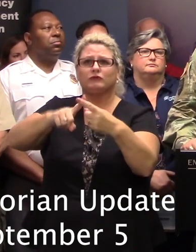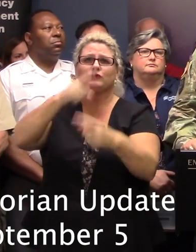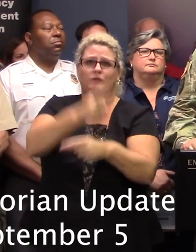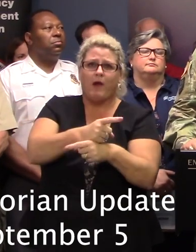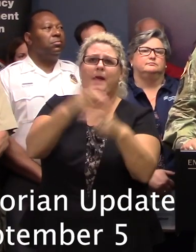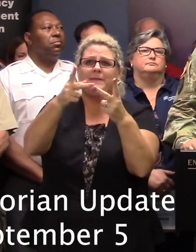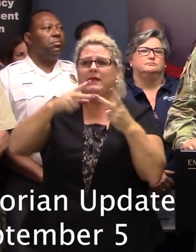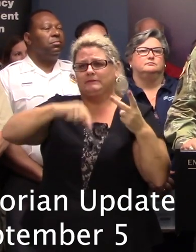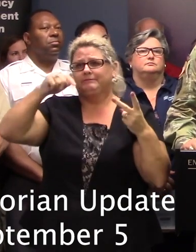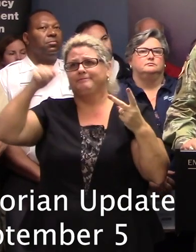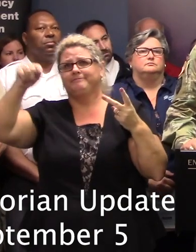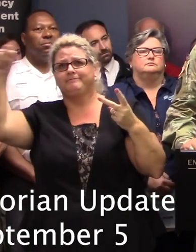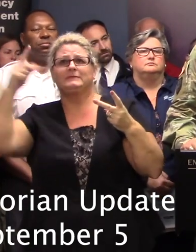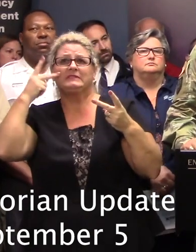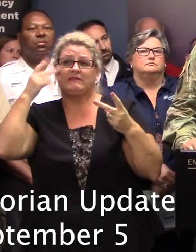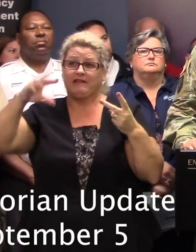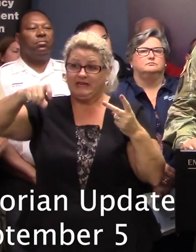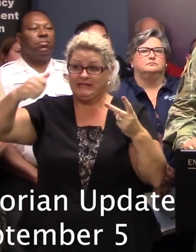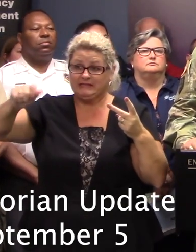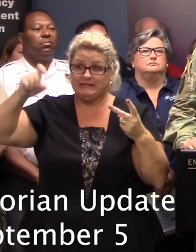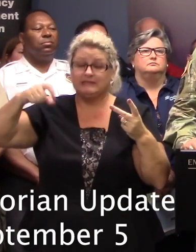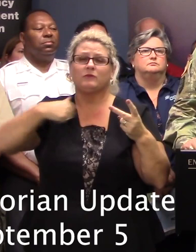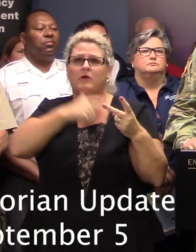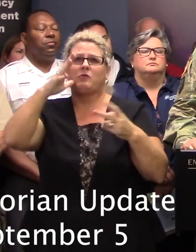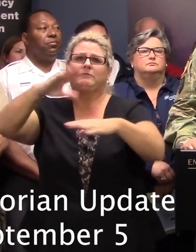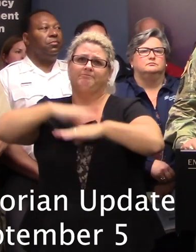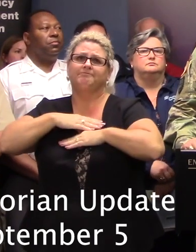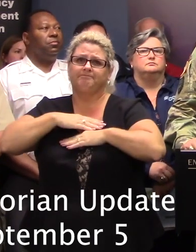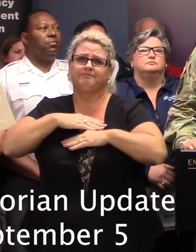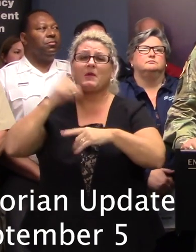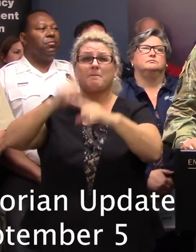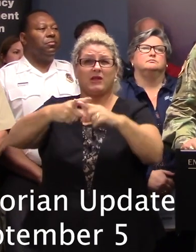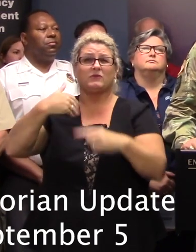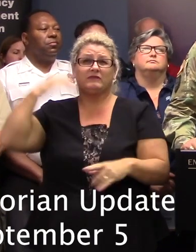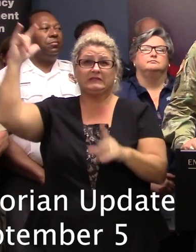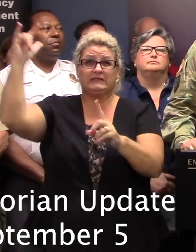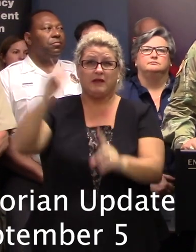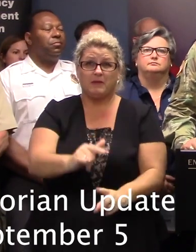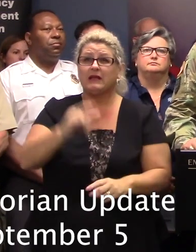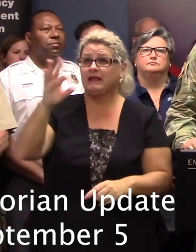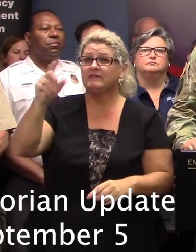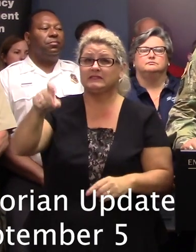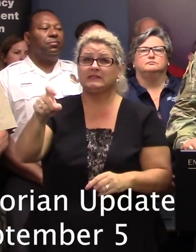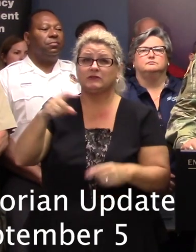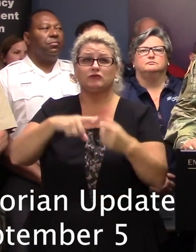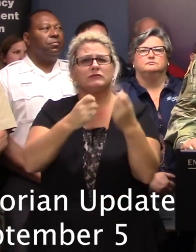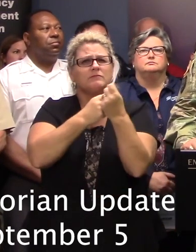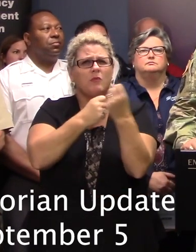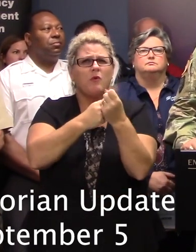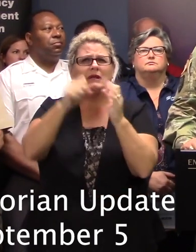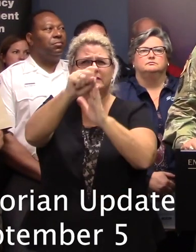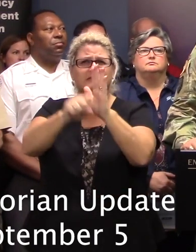the northern to make sure that we meet all the needs there. In addition to those, we have aircraft that are available to support the state fire